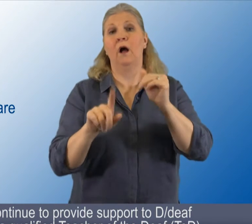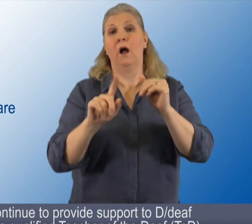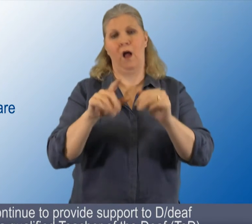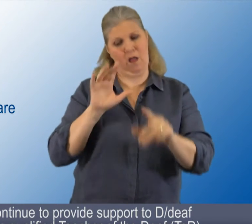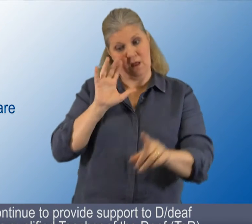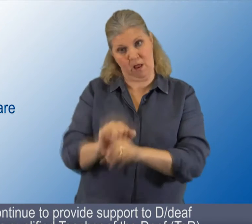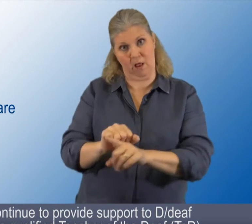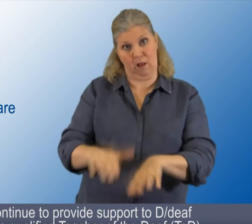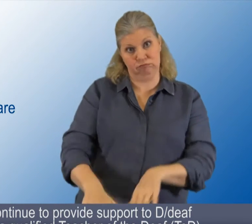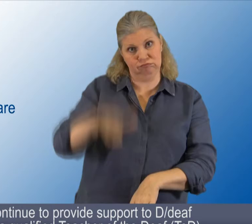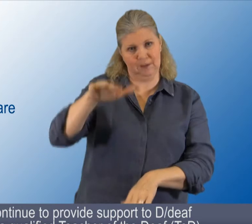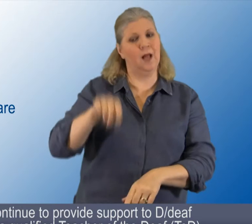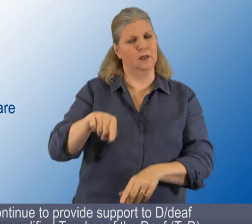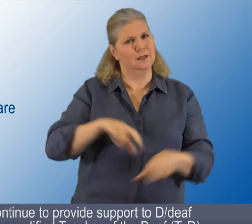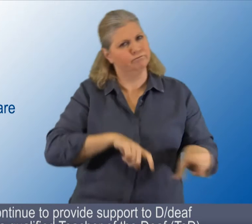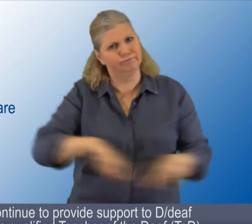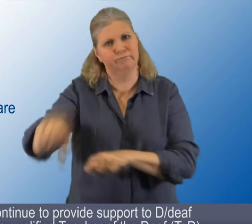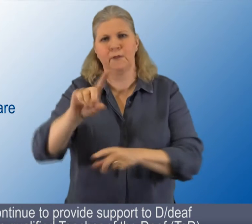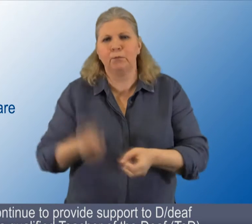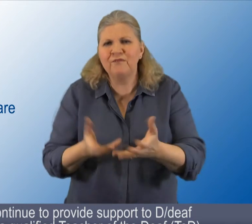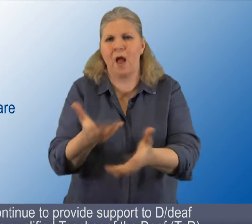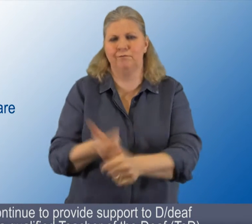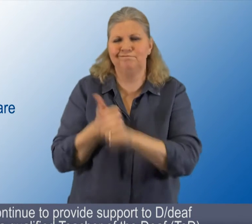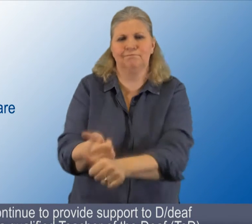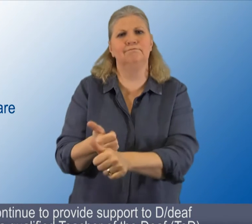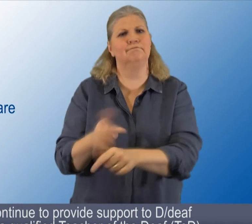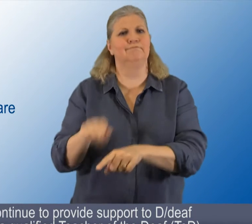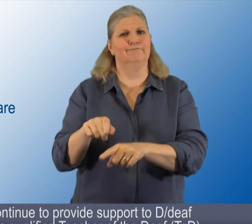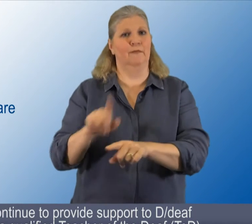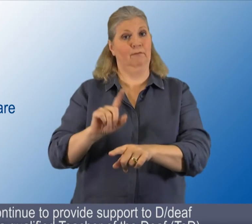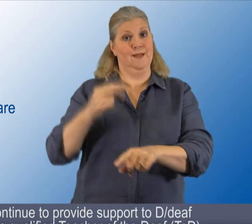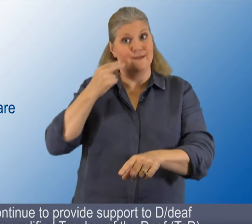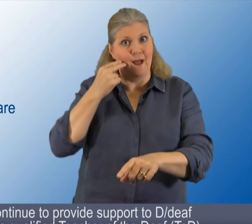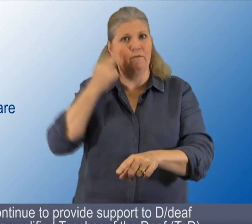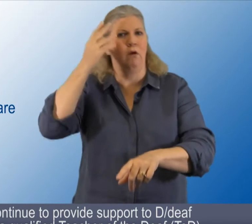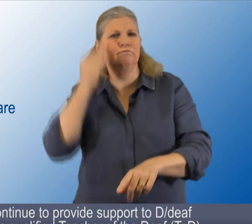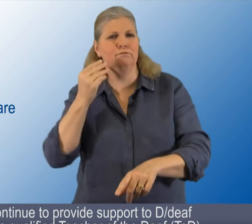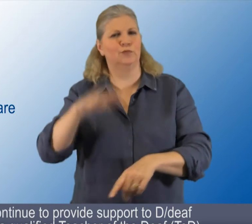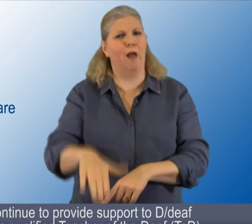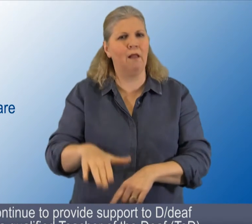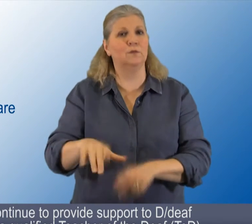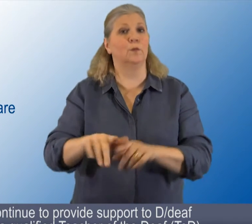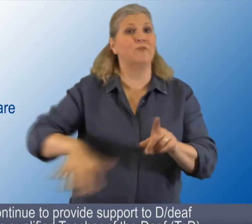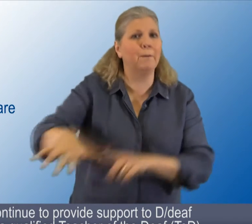Subaction Subaction Continue to provide support to deaf child and family from a qualified teacher of the deaf from diagnosis